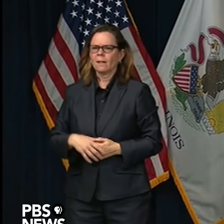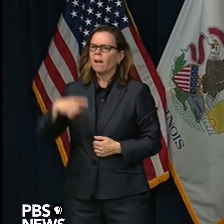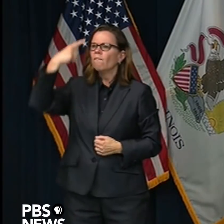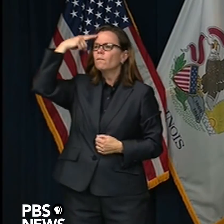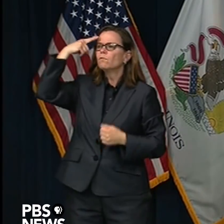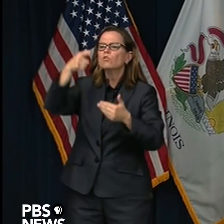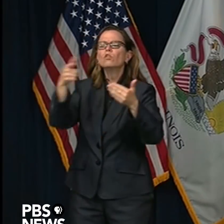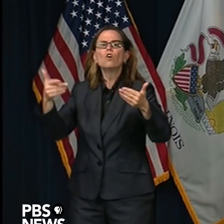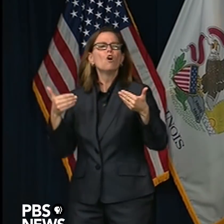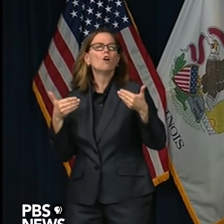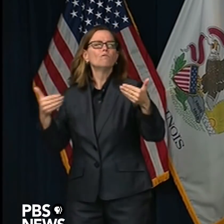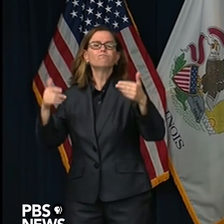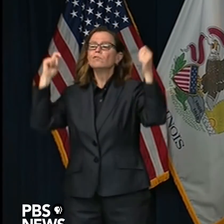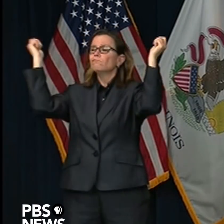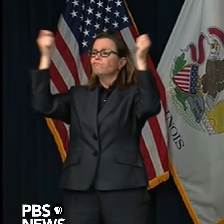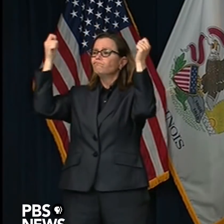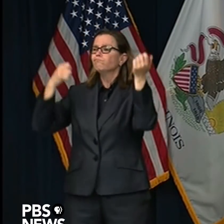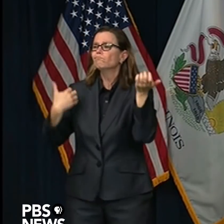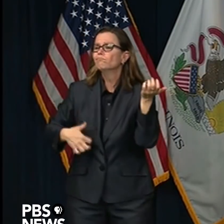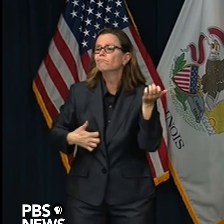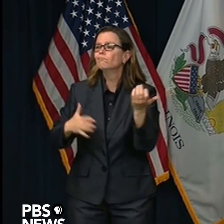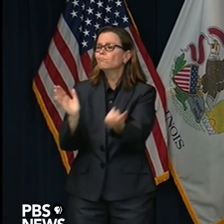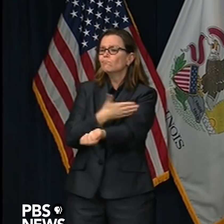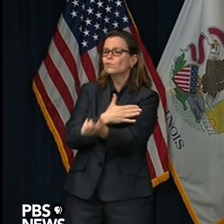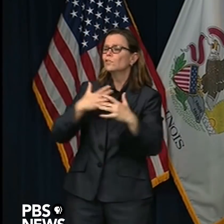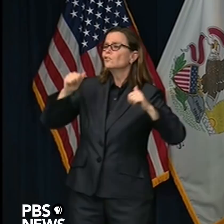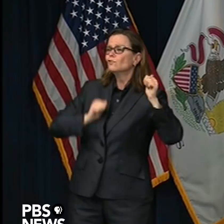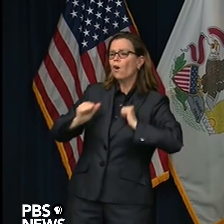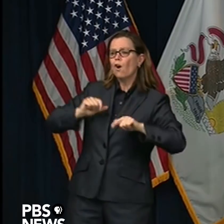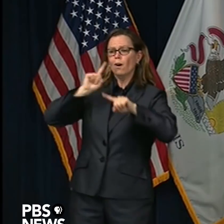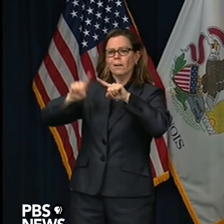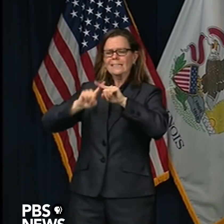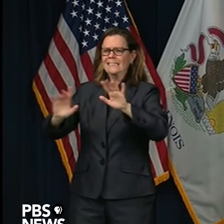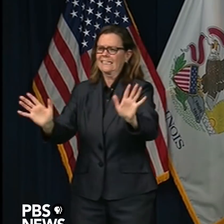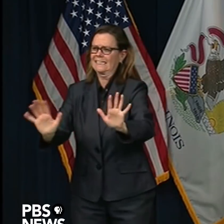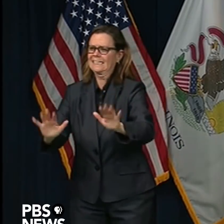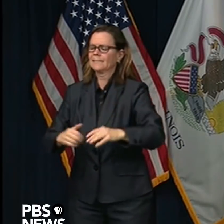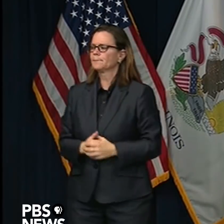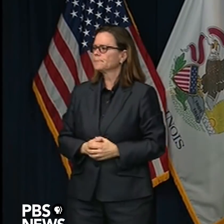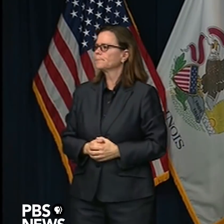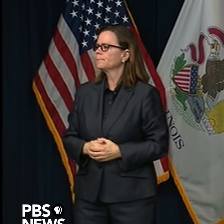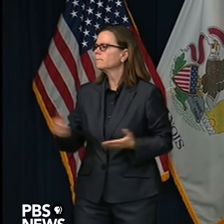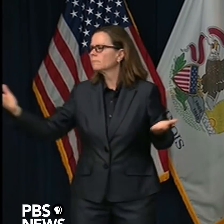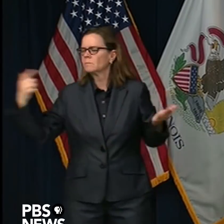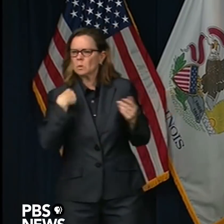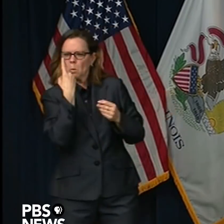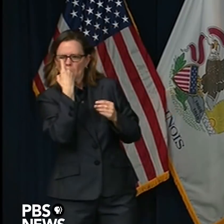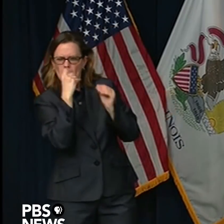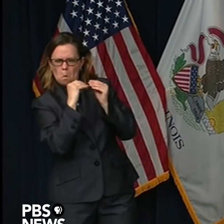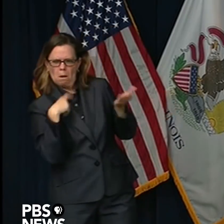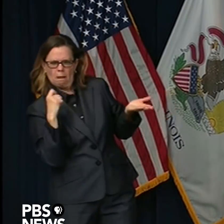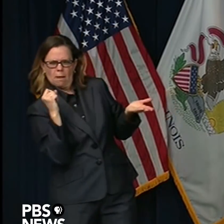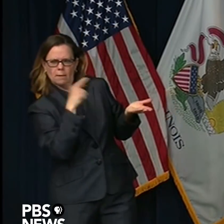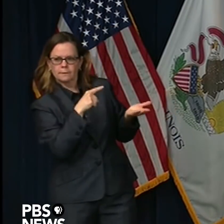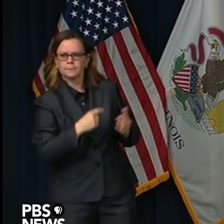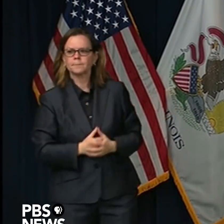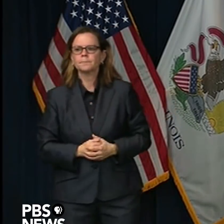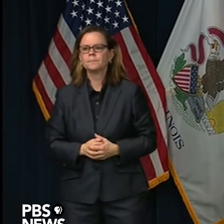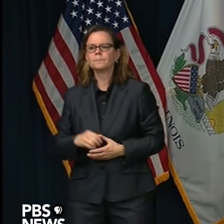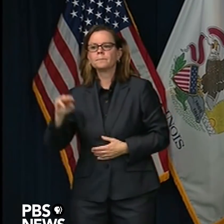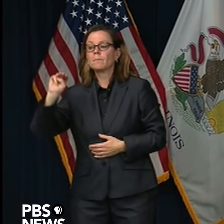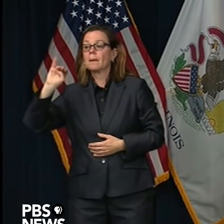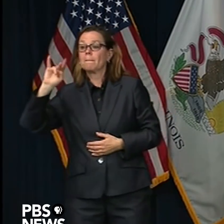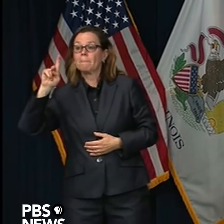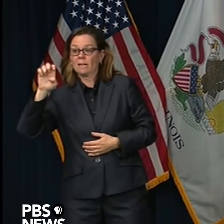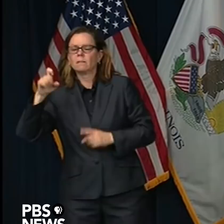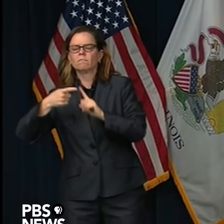gathering together. And this will be our last question. It's from Mike Flannery at Fox. Have you heard of the WorkShare program helping 29 states and Washington,